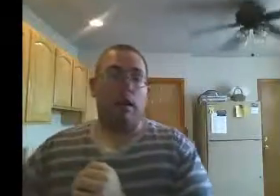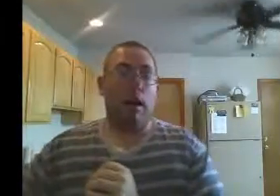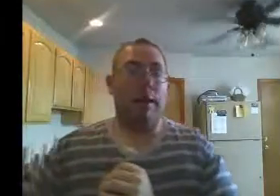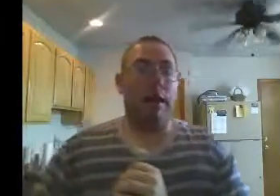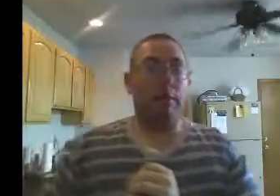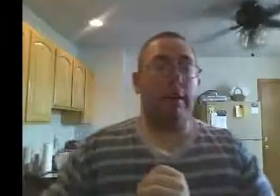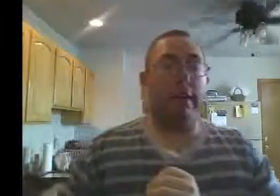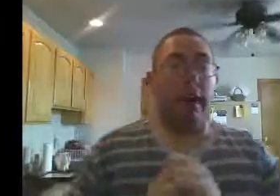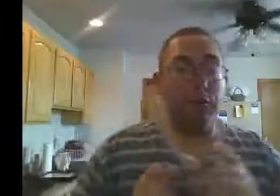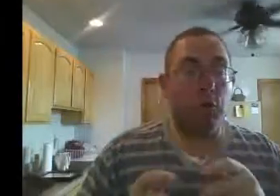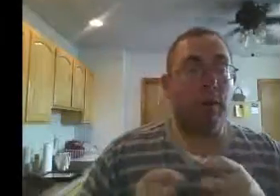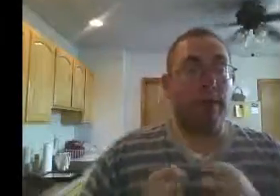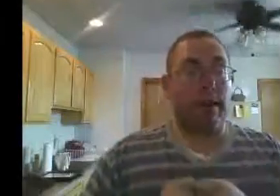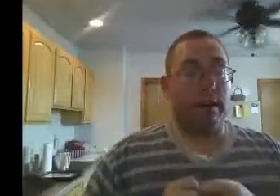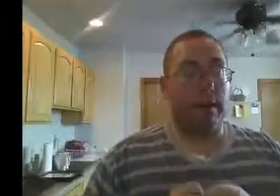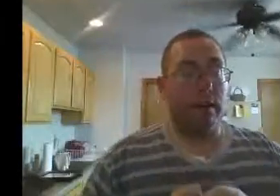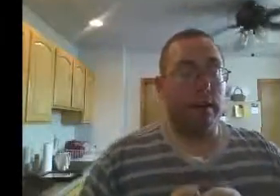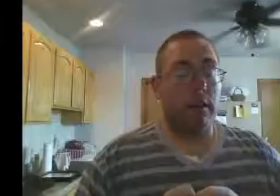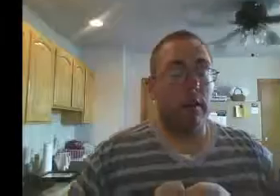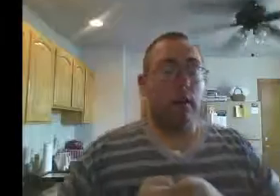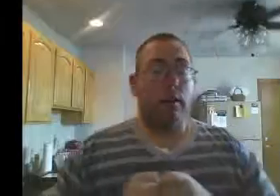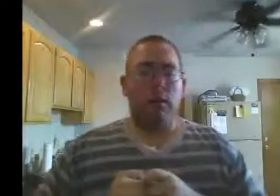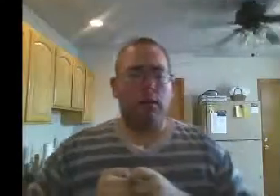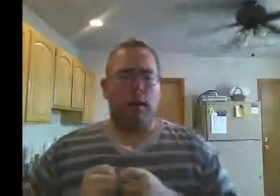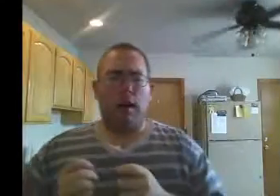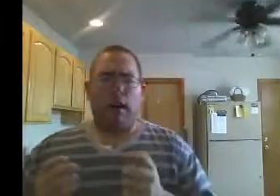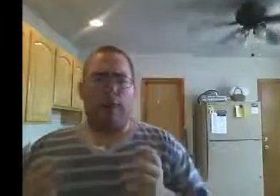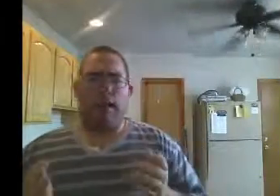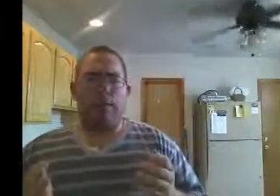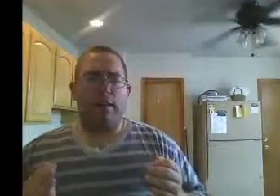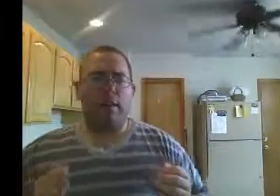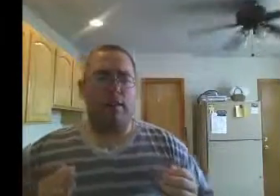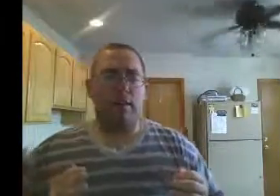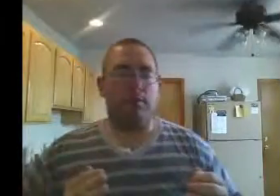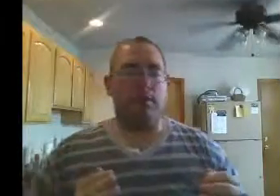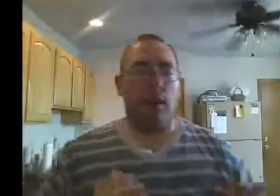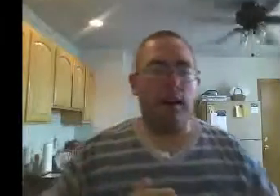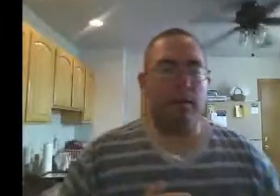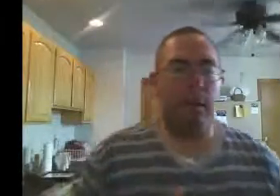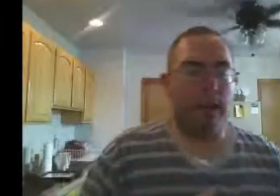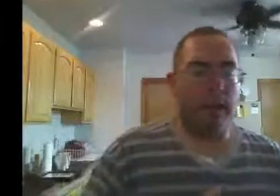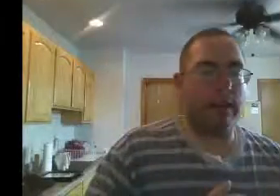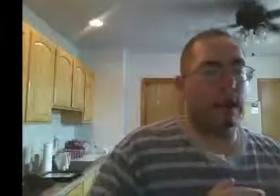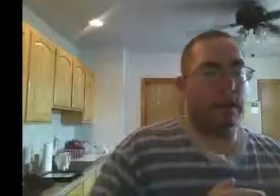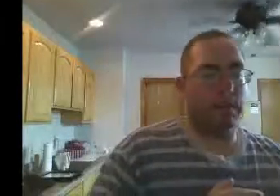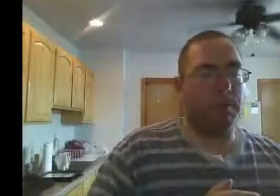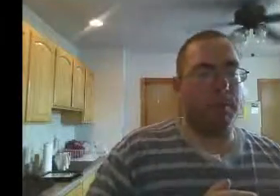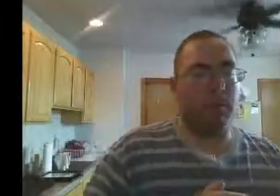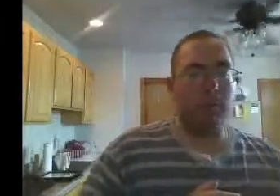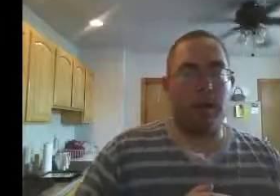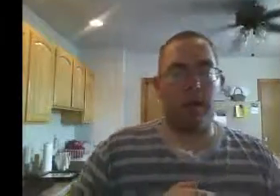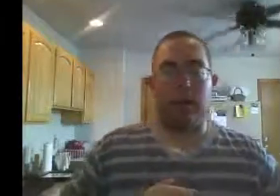And that really annoyed me. I kept thinking to myself, why am I attacking people and making